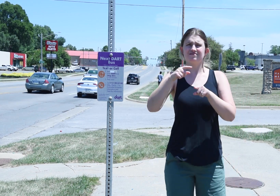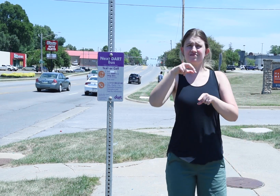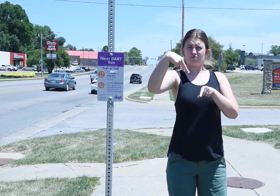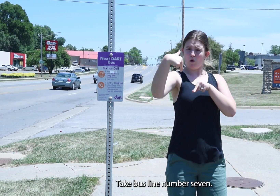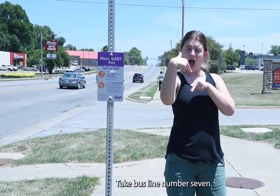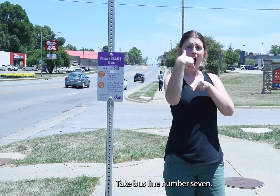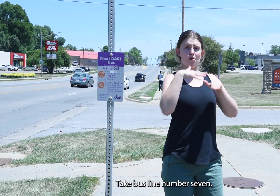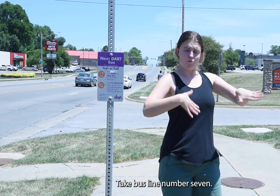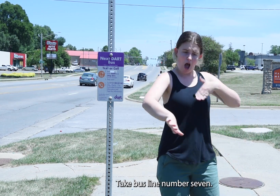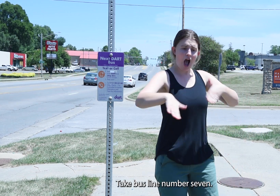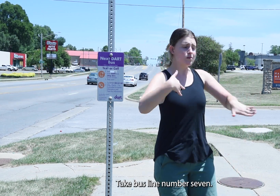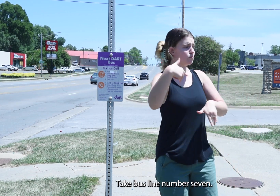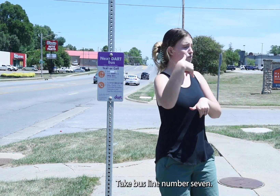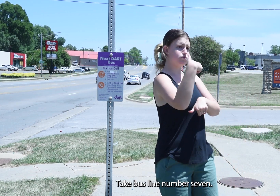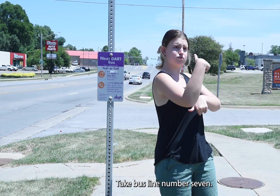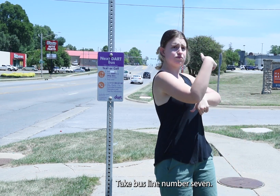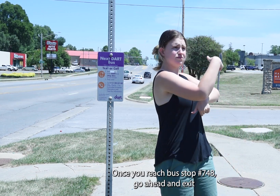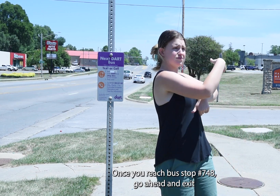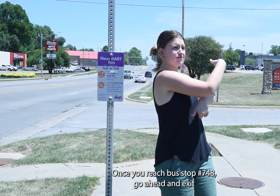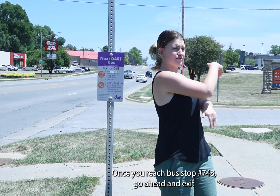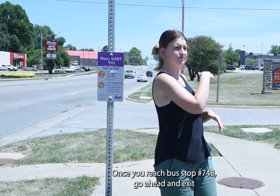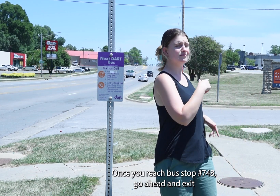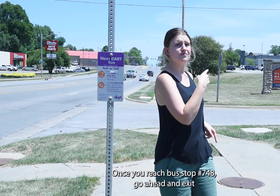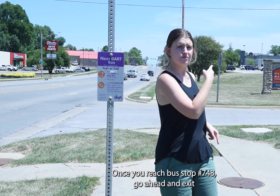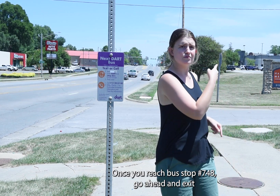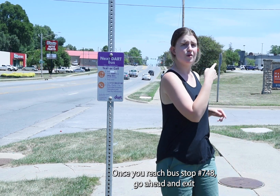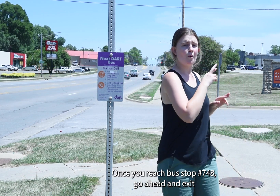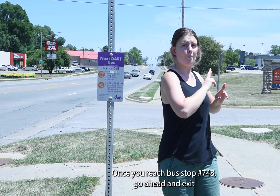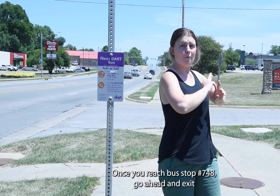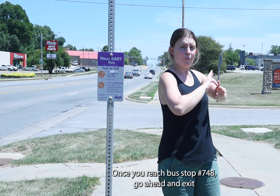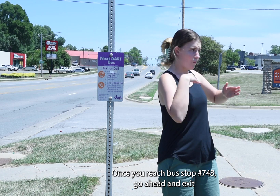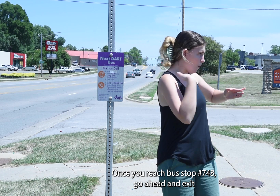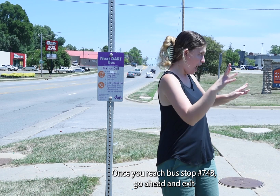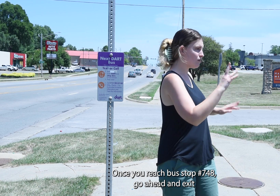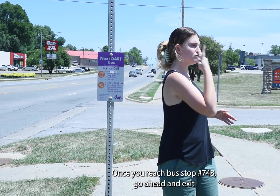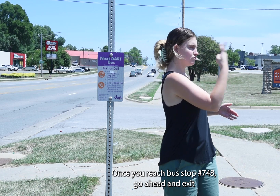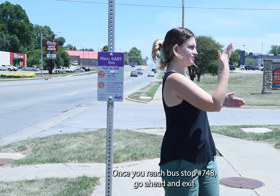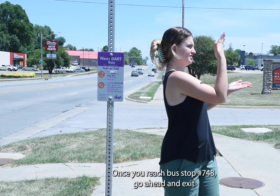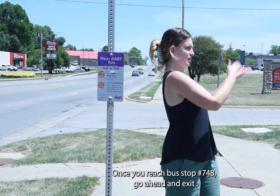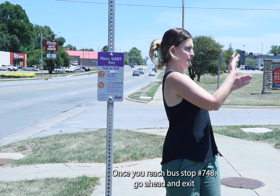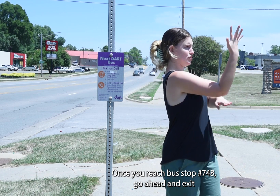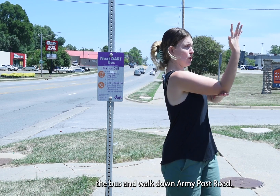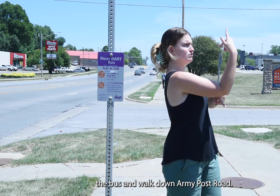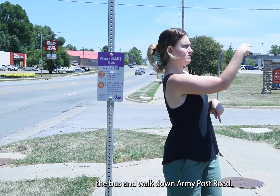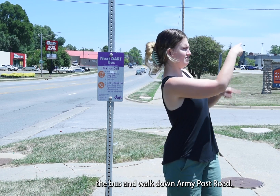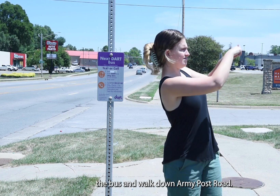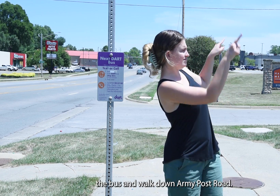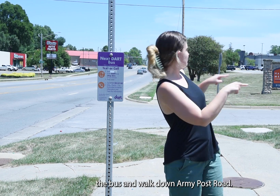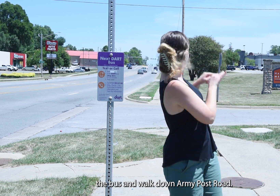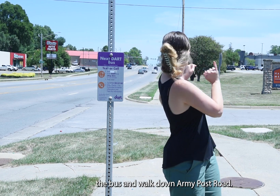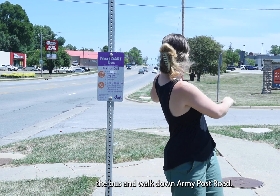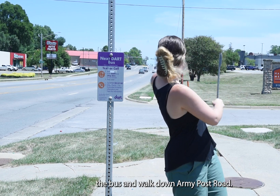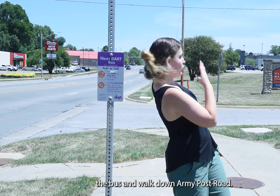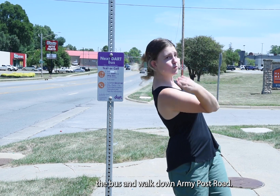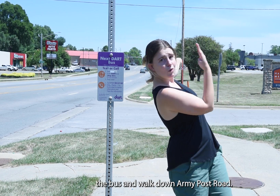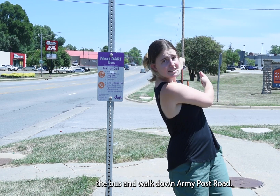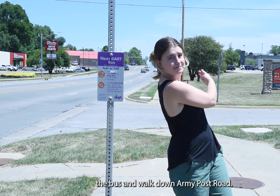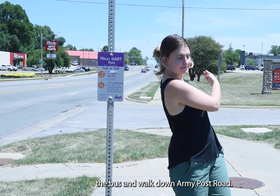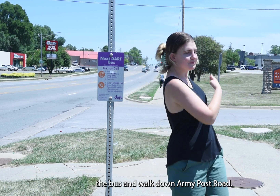Take bus line number 7. Once you reach bus stop number 748, go ahead and exit the bus and walk down Army Post